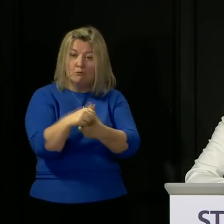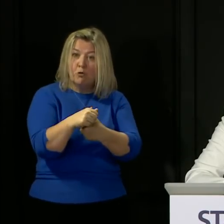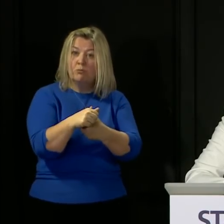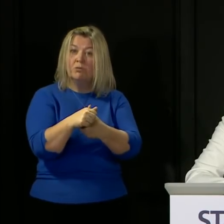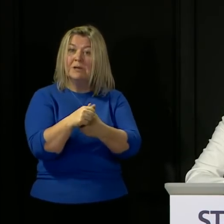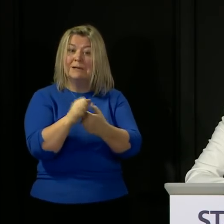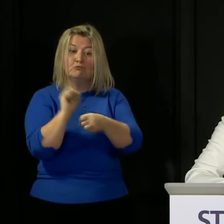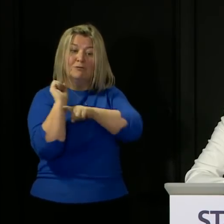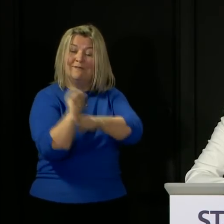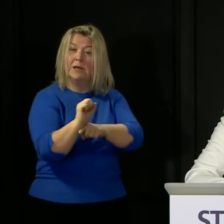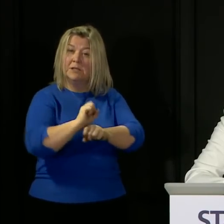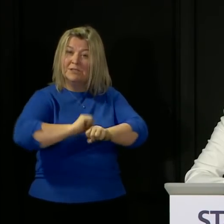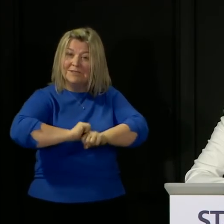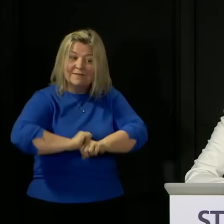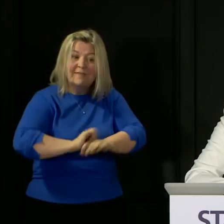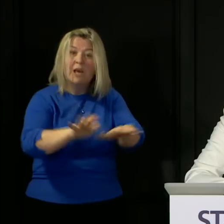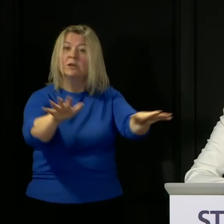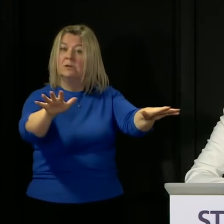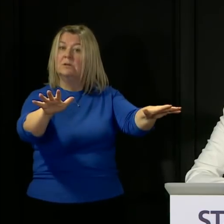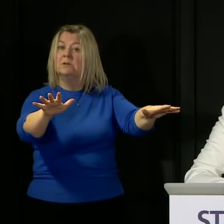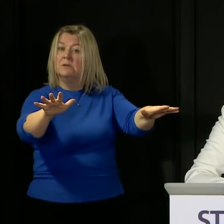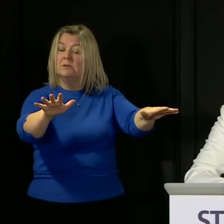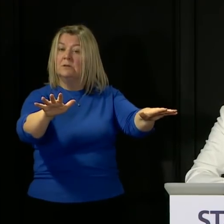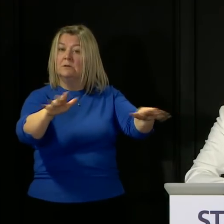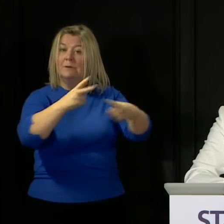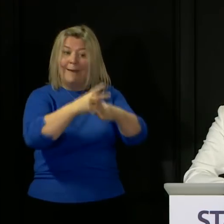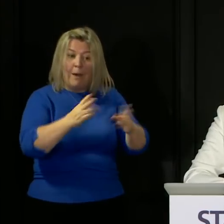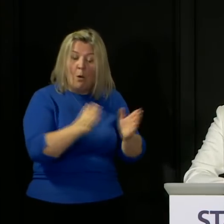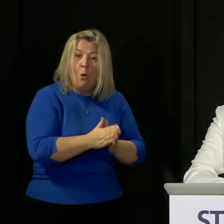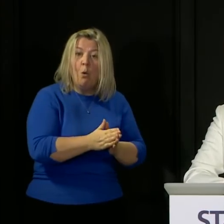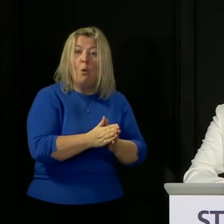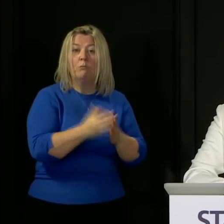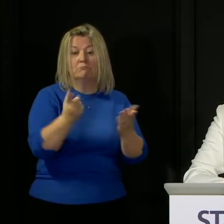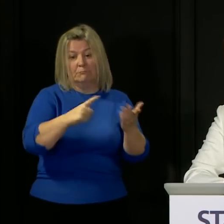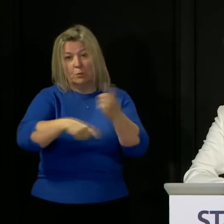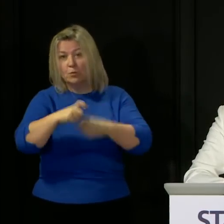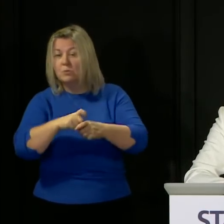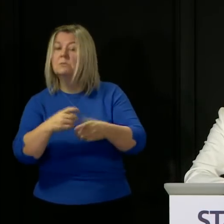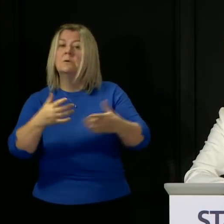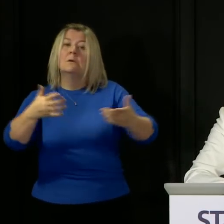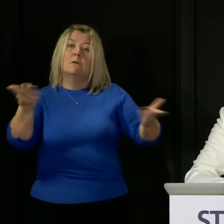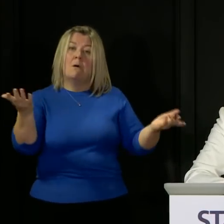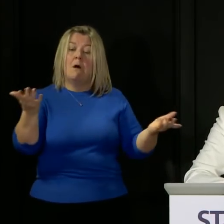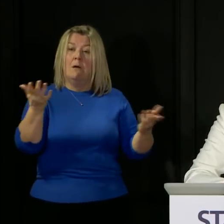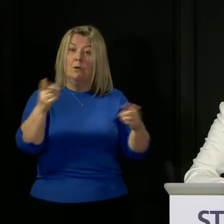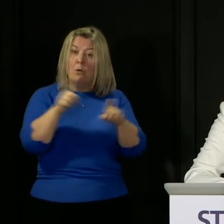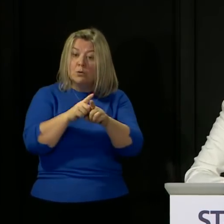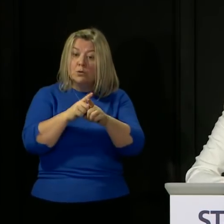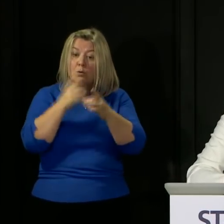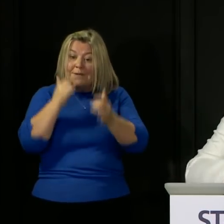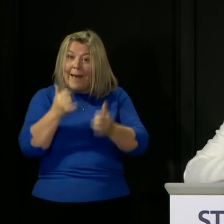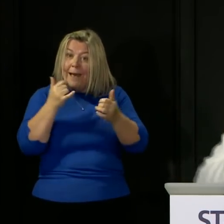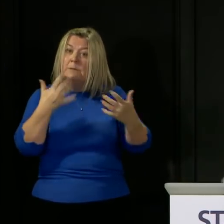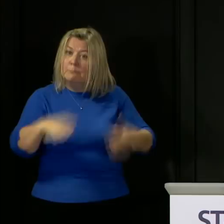infection prevention and control in care homes and the other tools that we have at our disposal including testing are used effectively and that's what we will